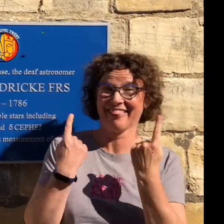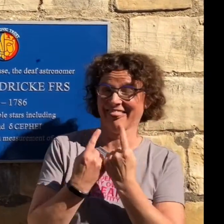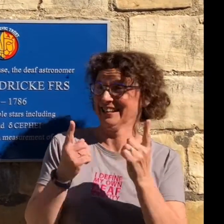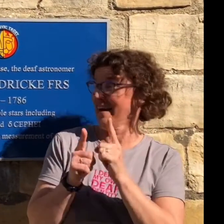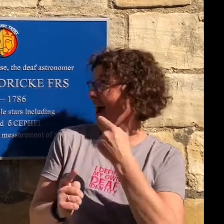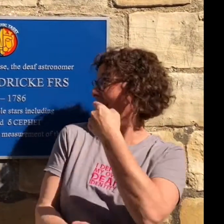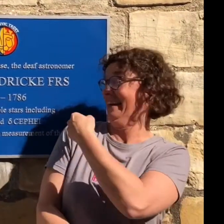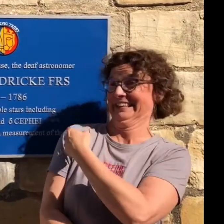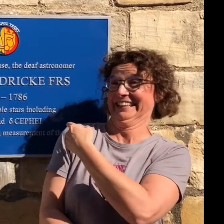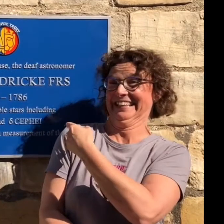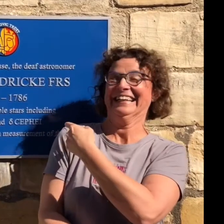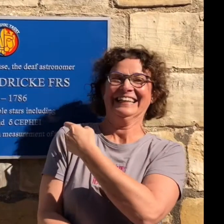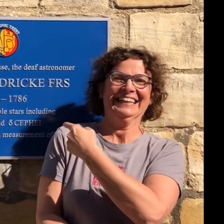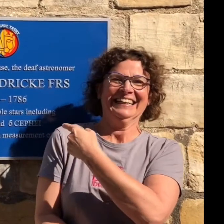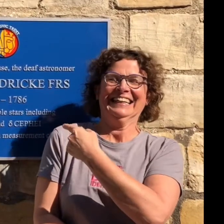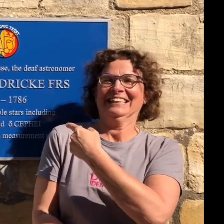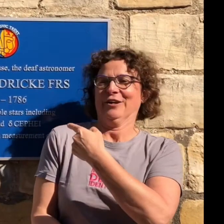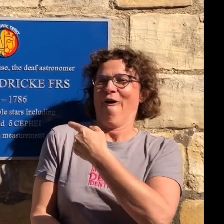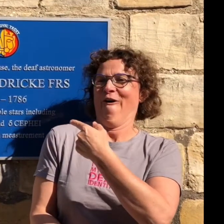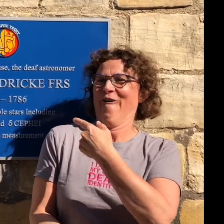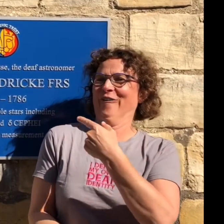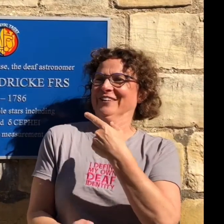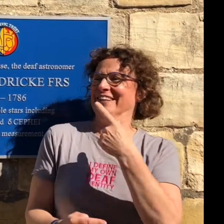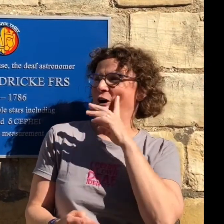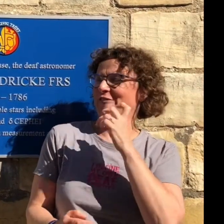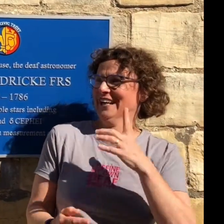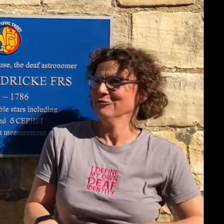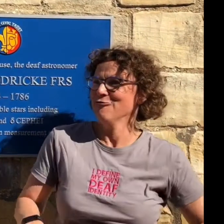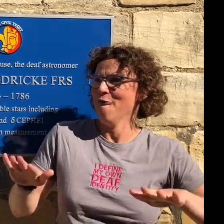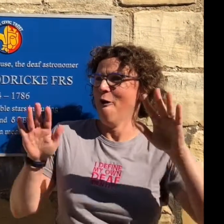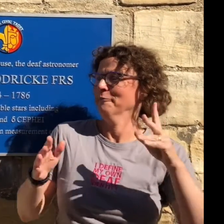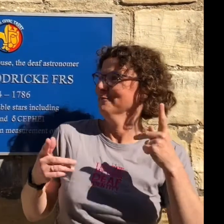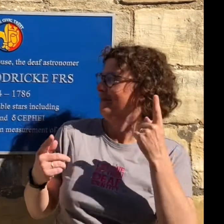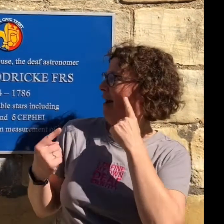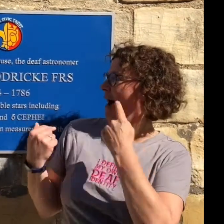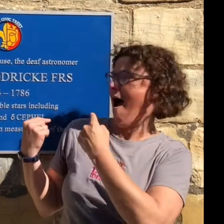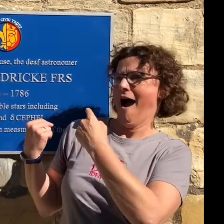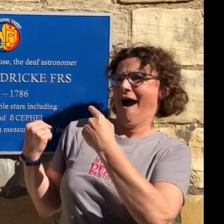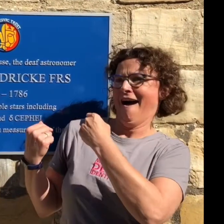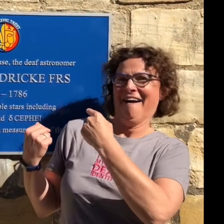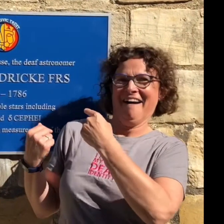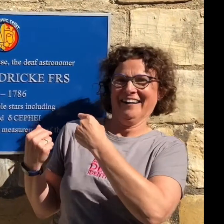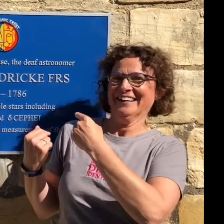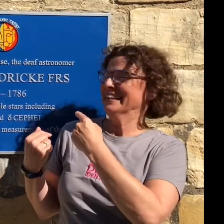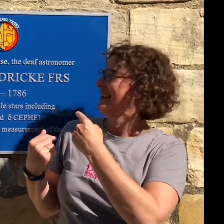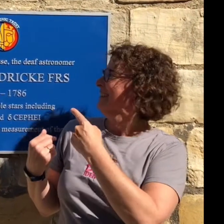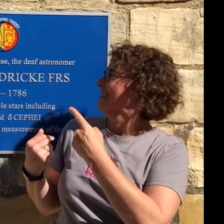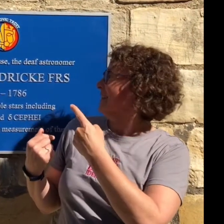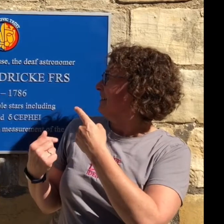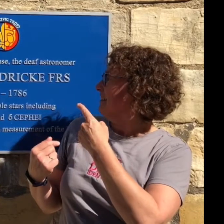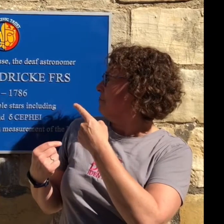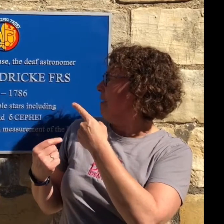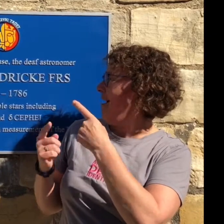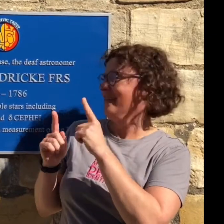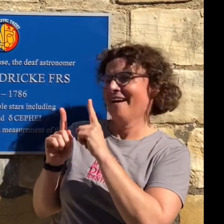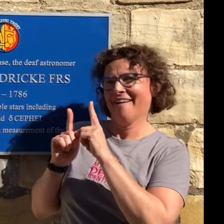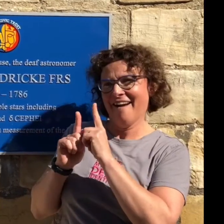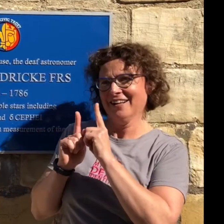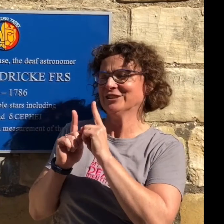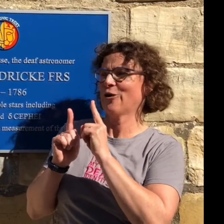for their achievements in this kind of way so it's very important to see that people, when they grow up they can see this kind